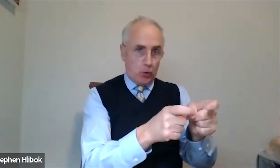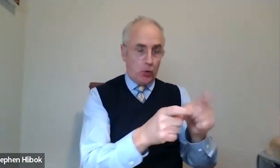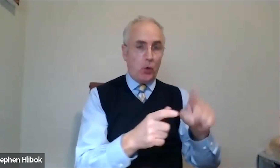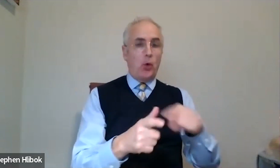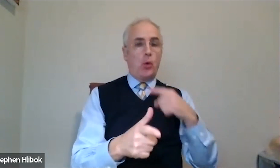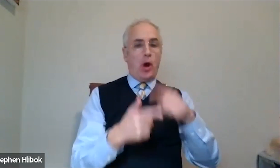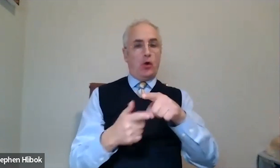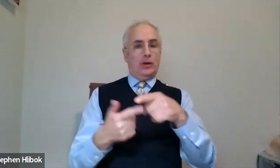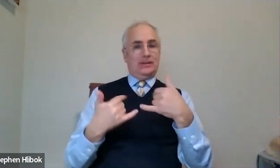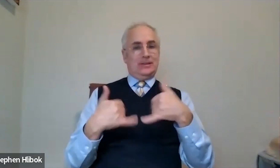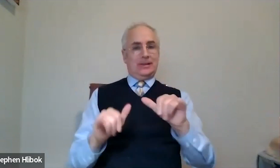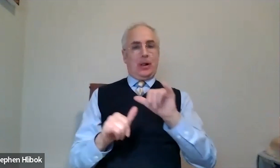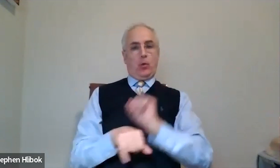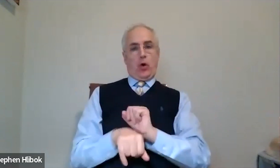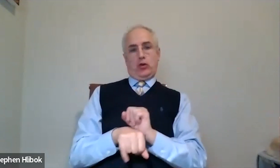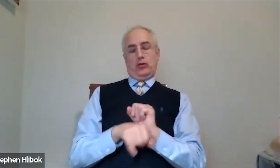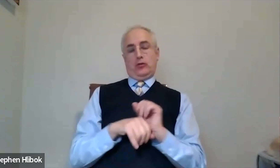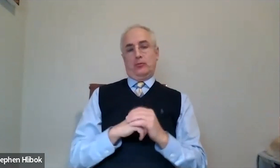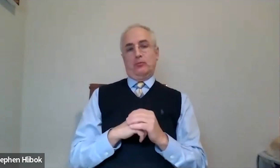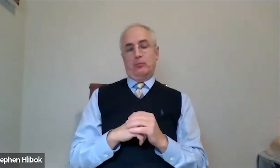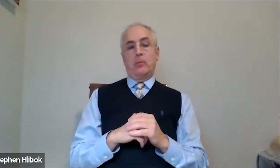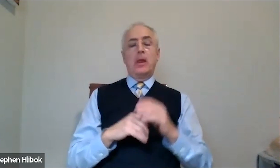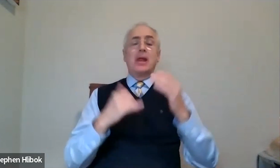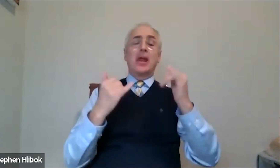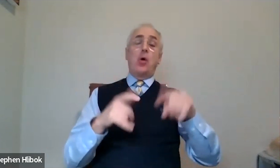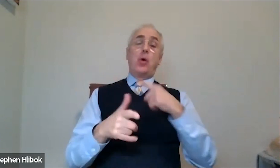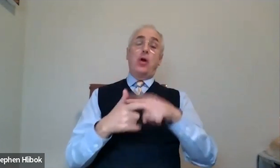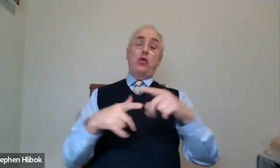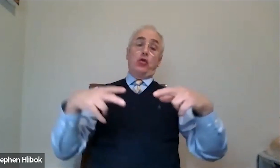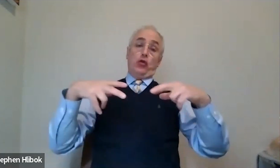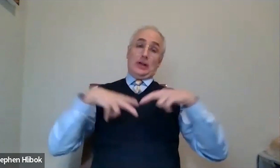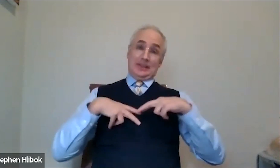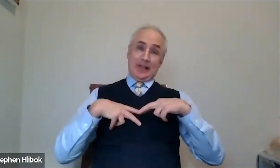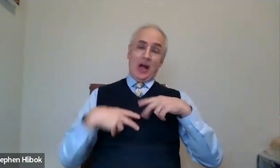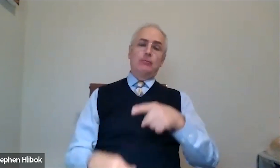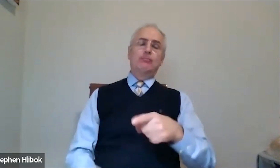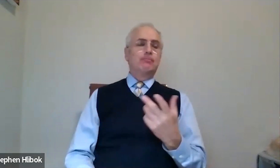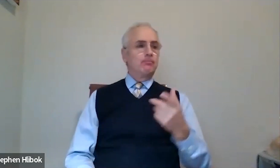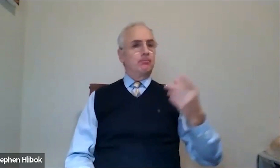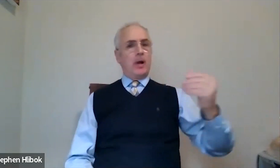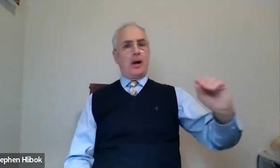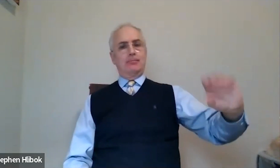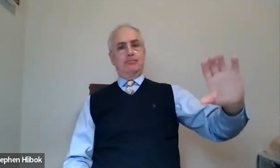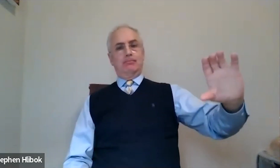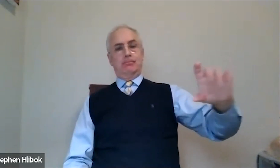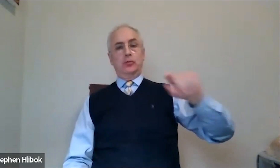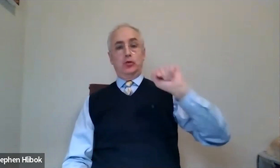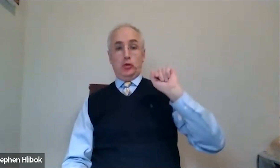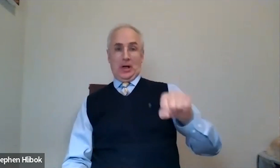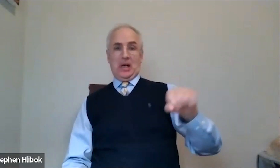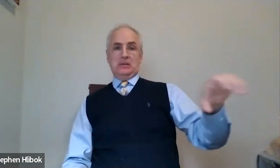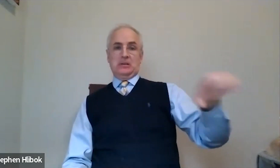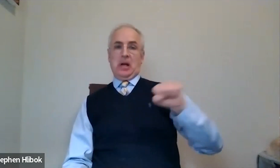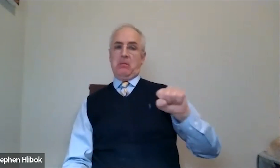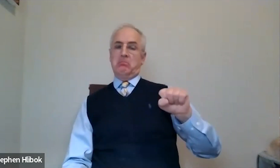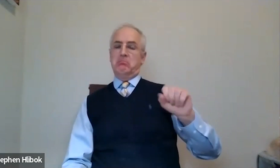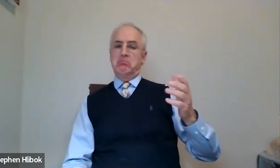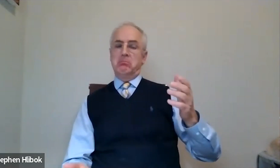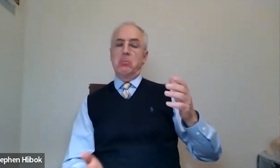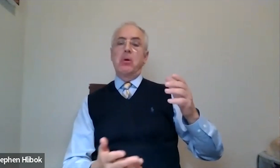What you could do is you could also contribute while you're still working. Once you've retired, you can